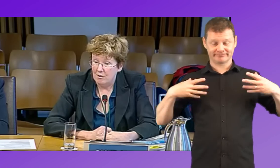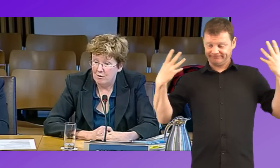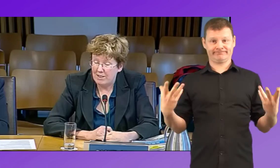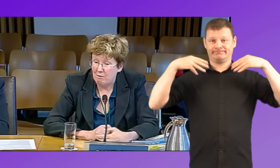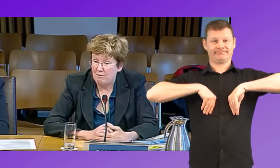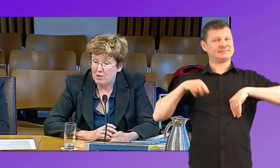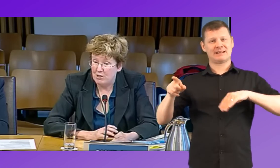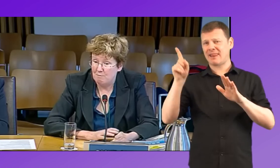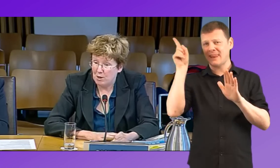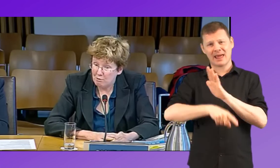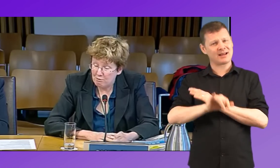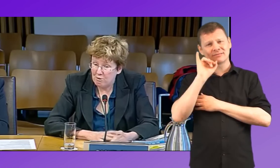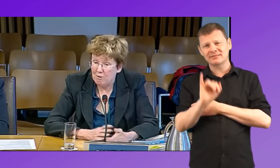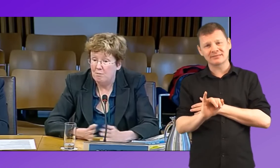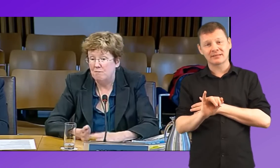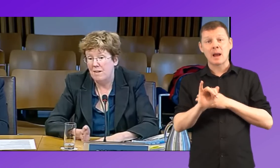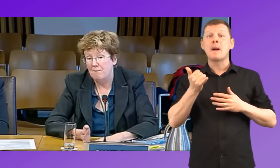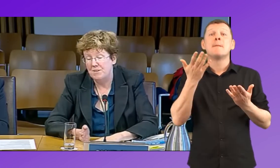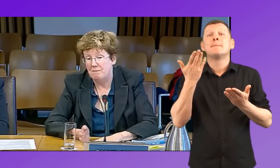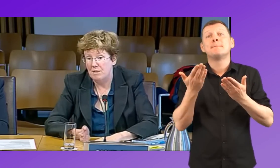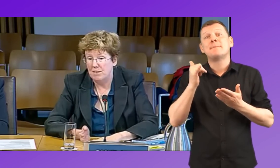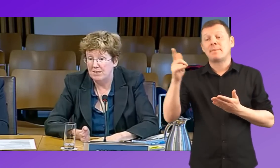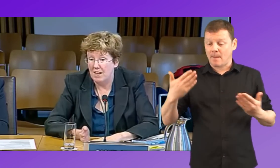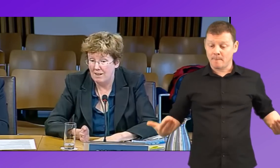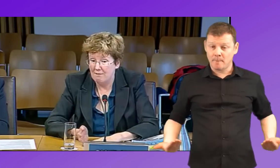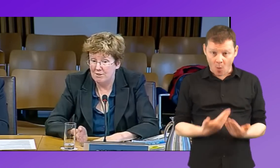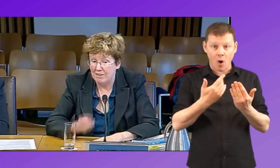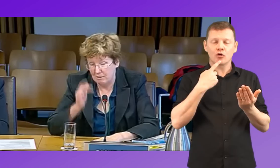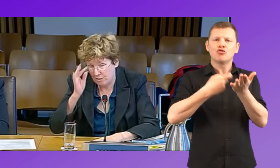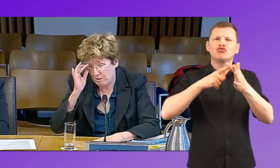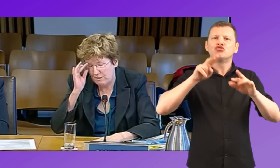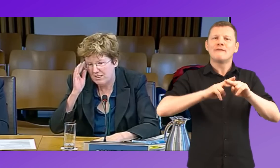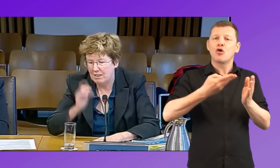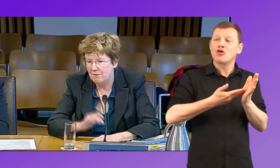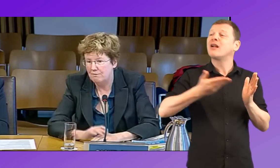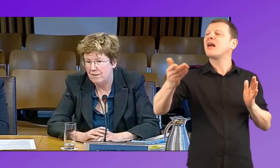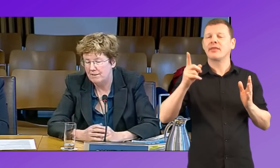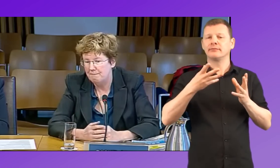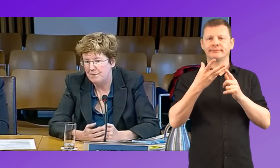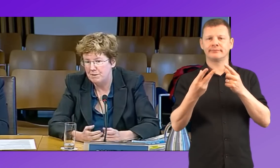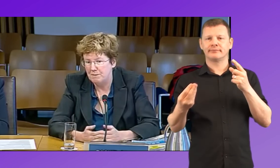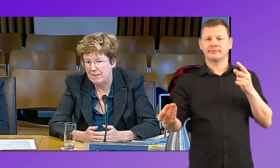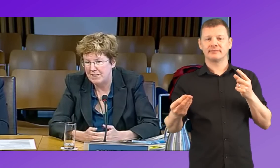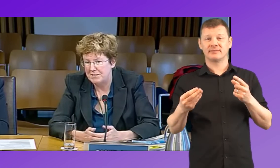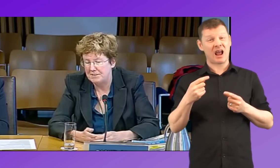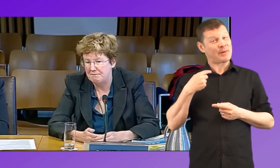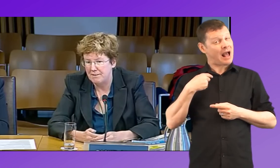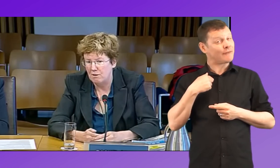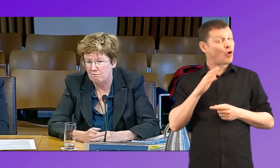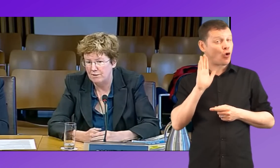They are referred at birth, but perhaps they might be getting, I have heard examples quite recently of somebody being aided at three and a half